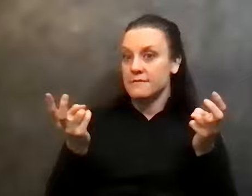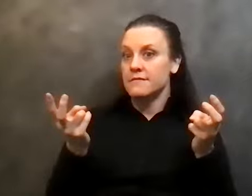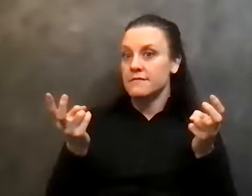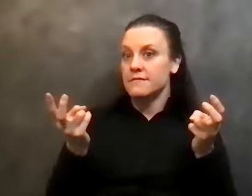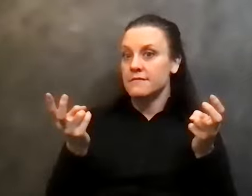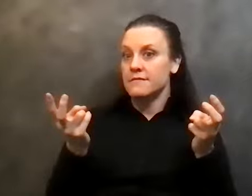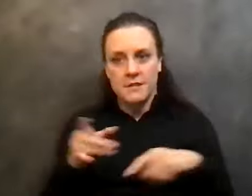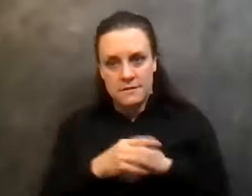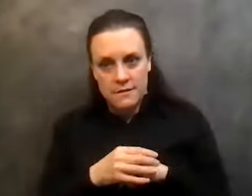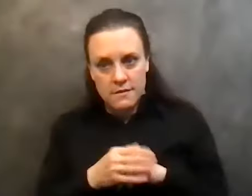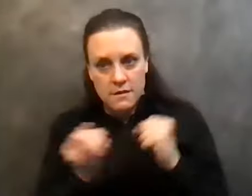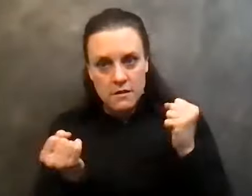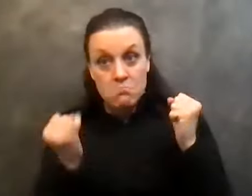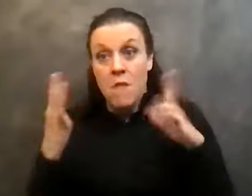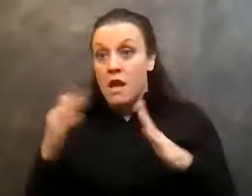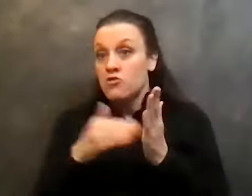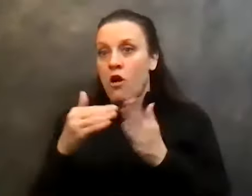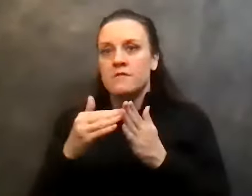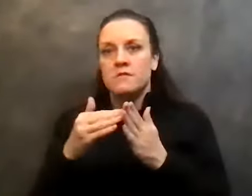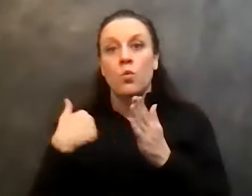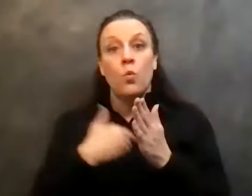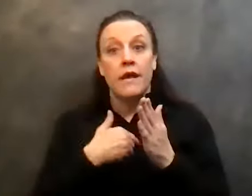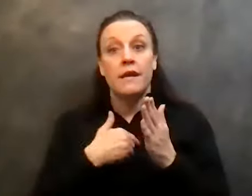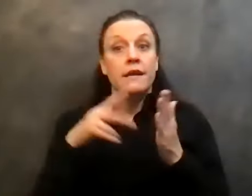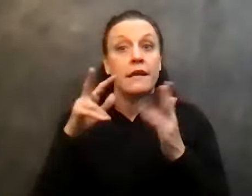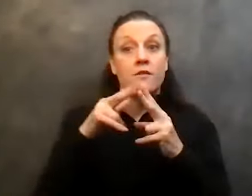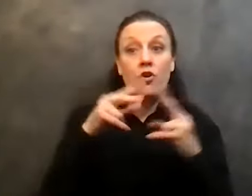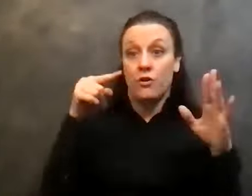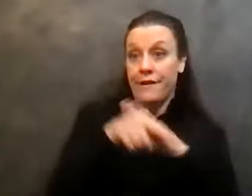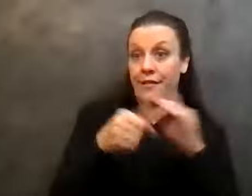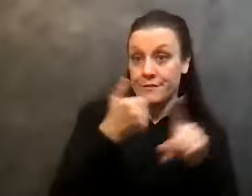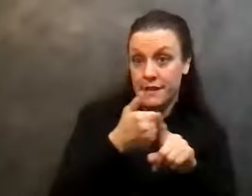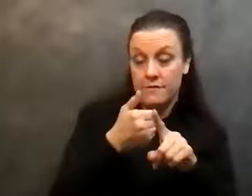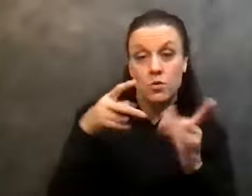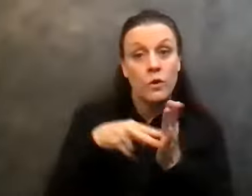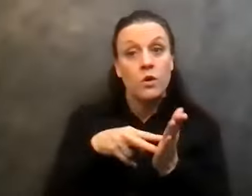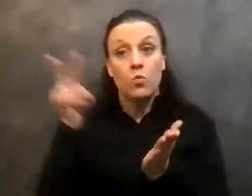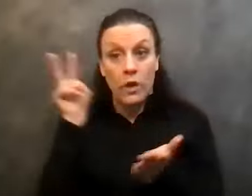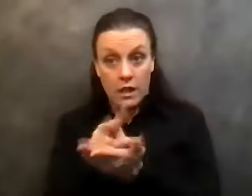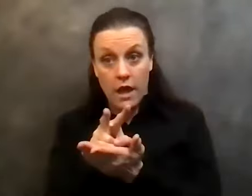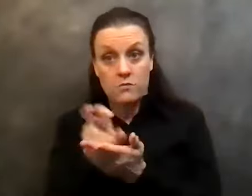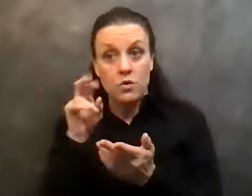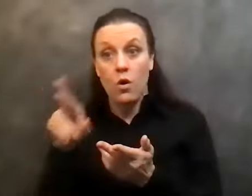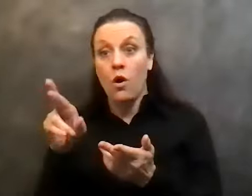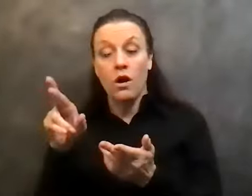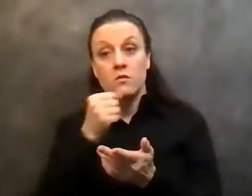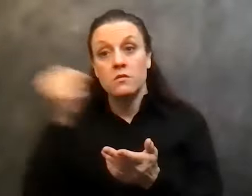with us is many, many times we take our own life. We relapse on alcohol or we end up in the hatch.